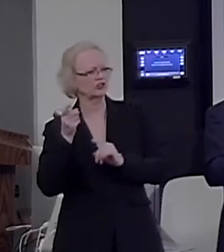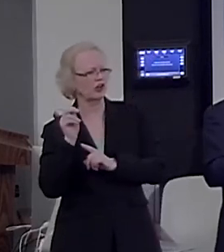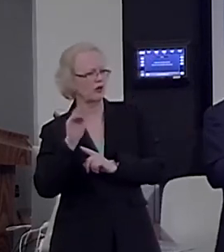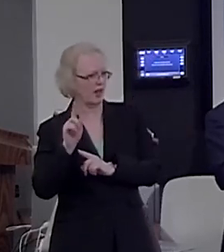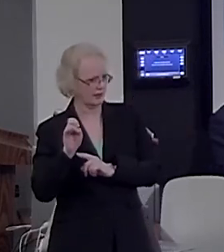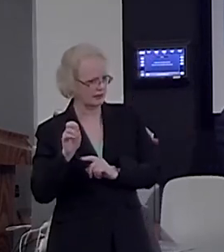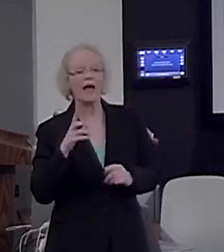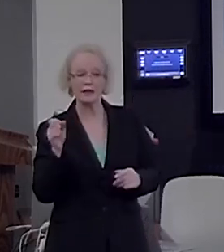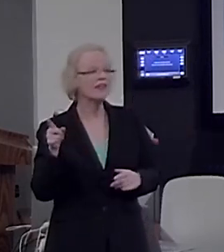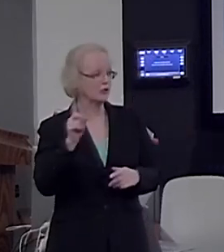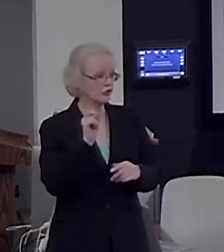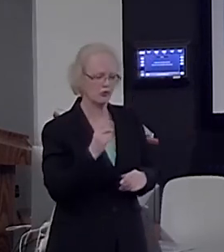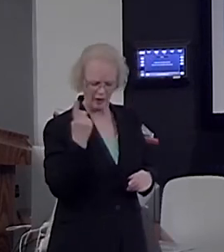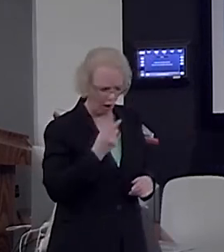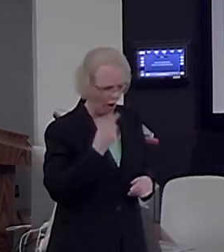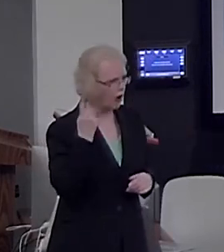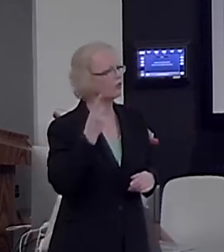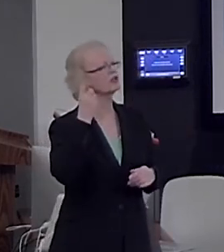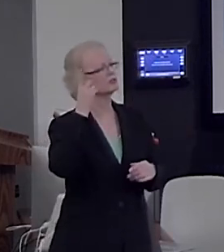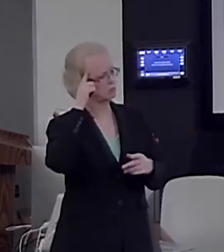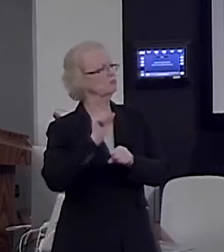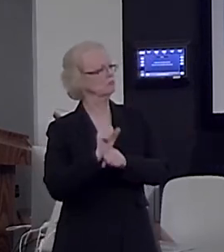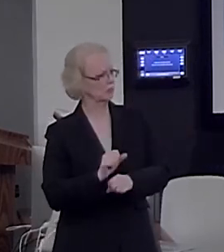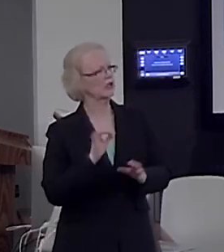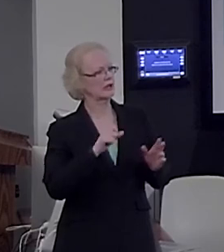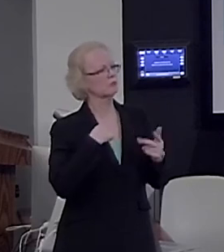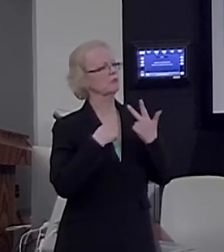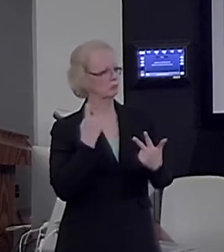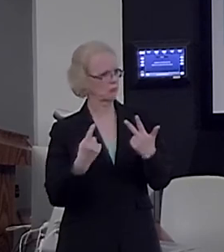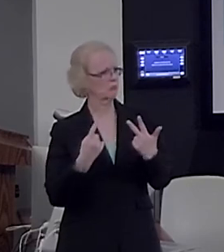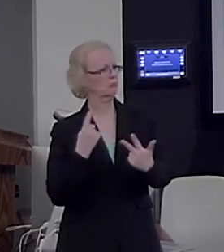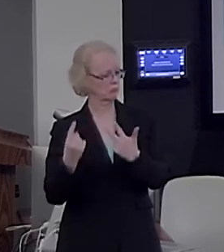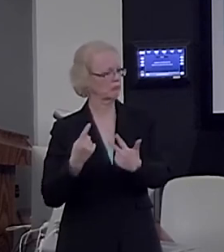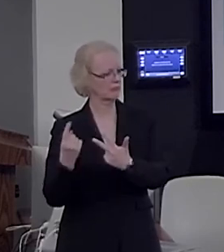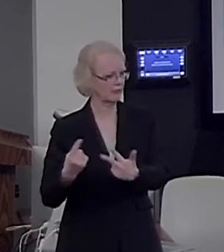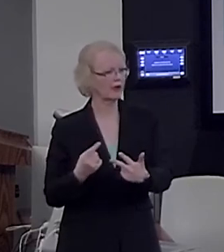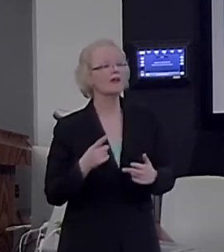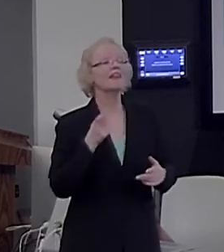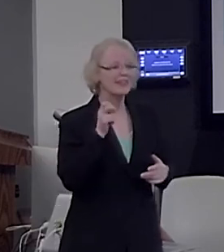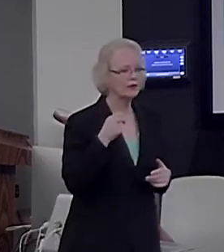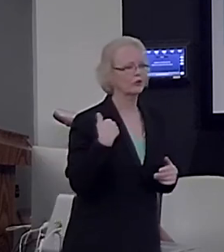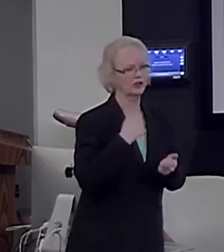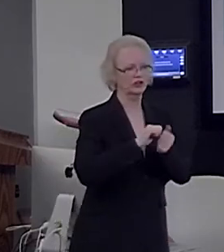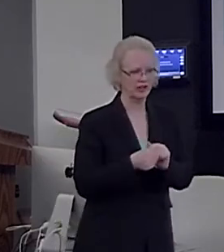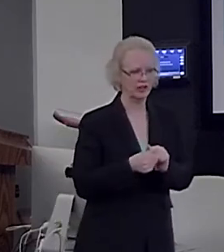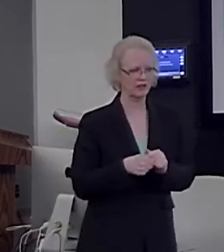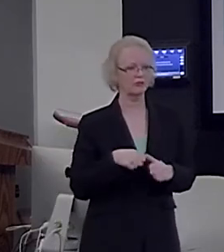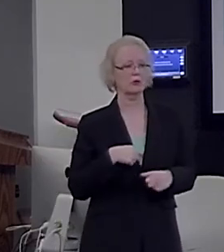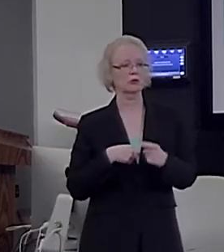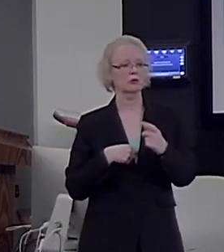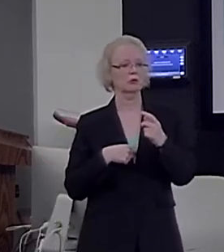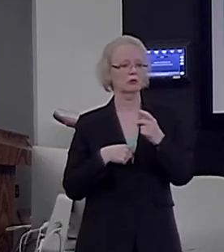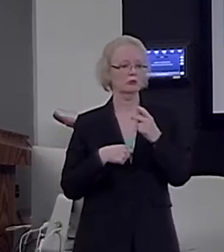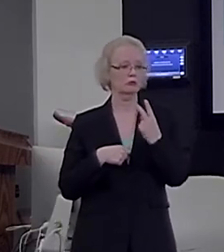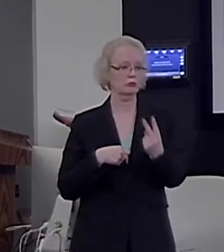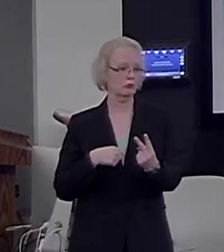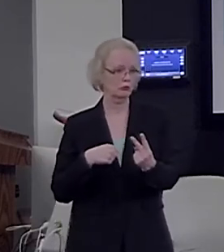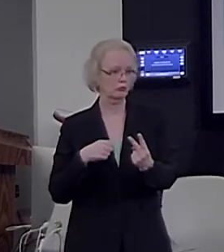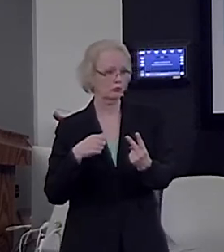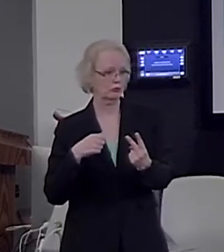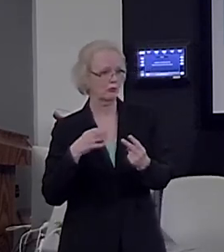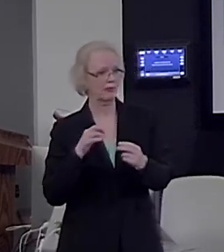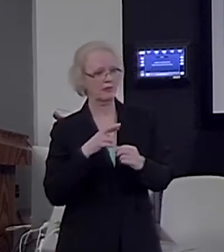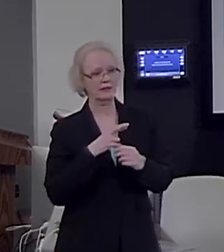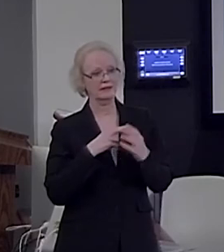They've been adapted. But then we ask, do they react to a change of number? So, if there is only two sounds, or if there is six sounds, will they react?